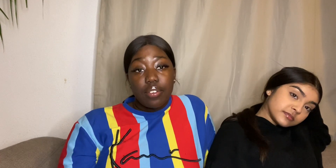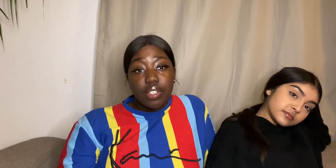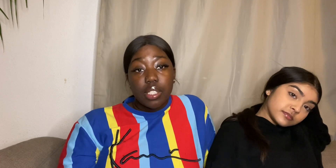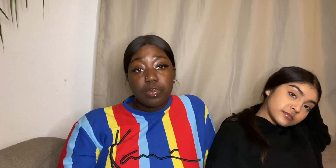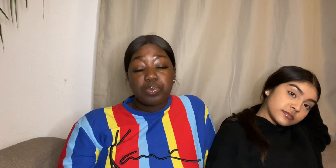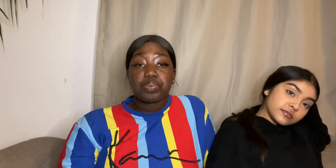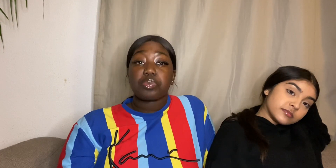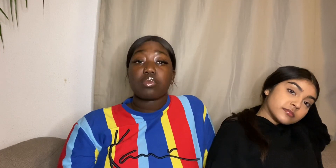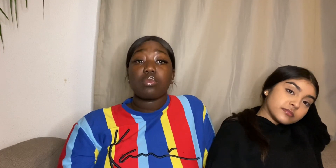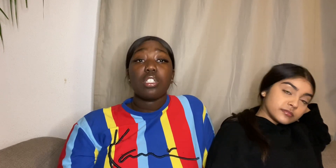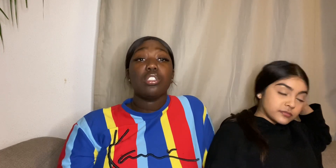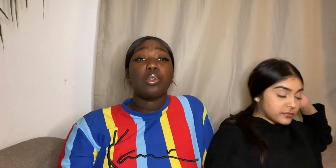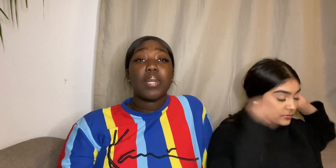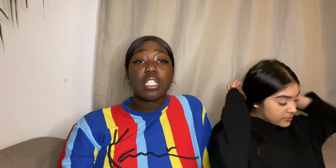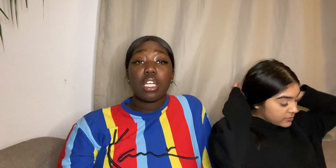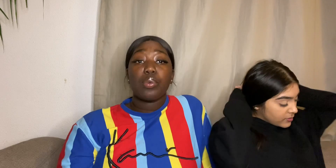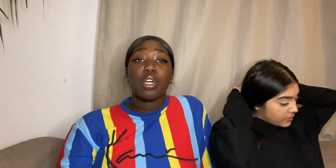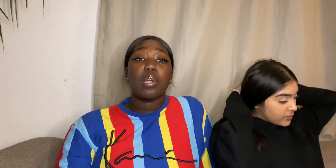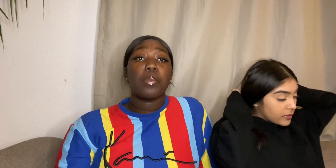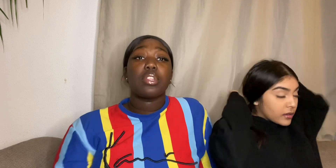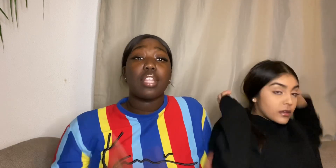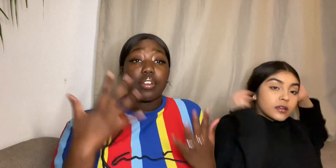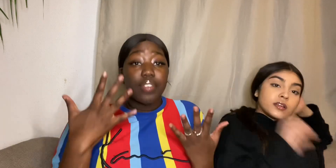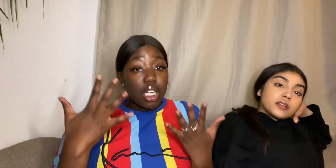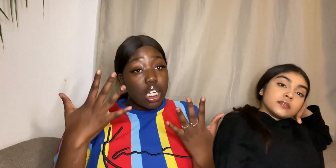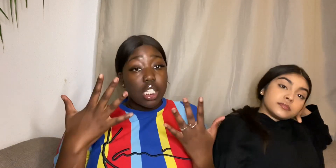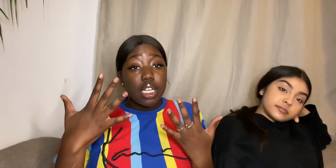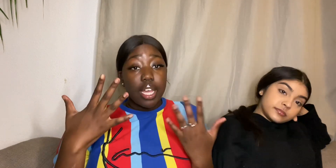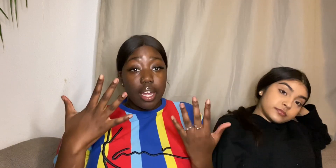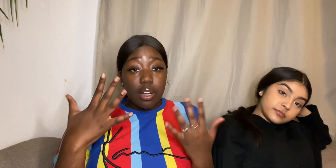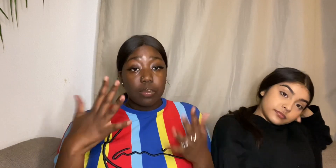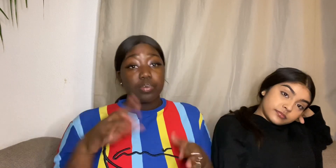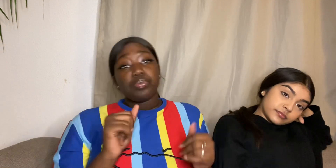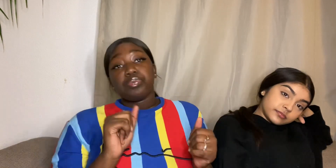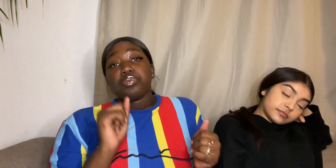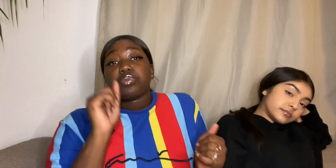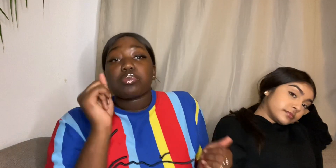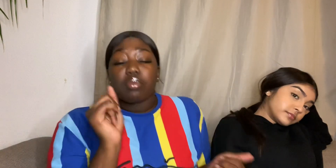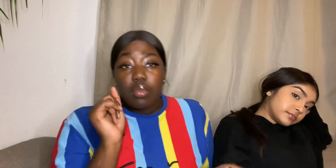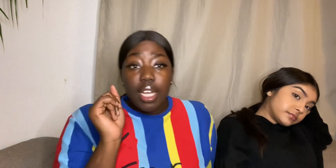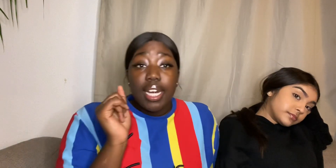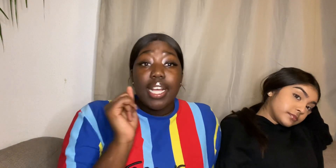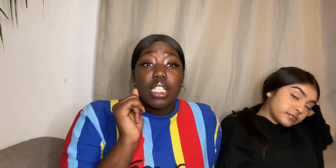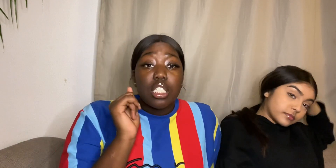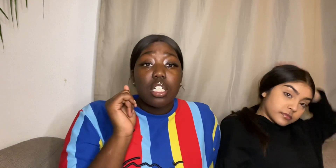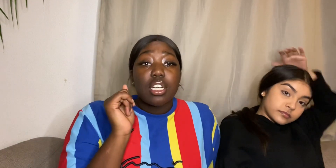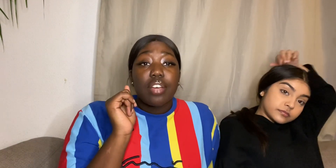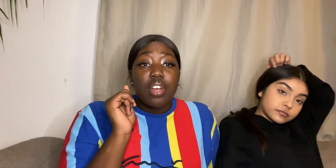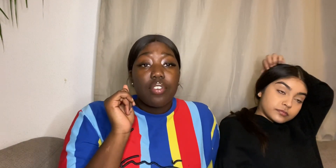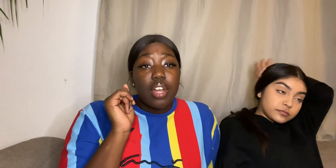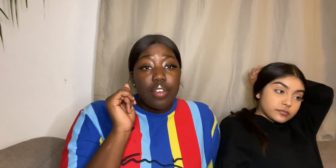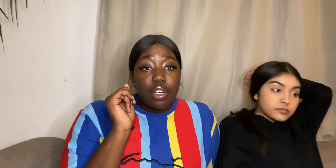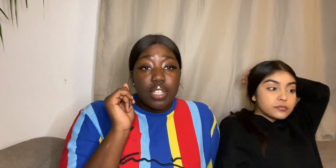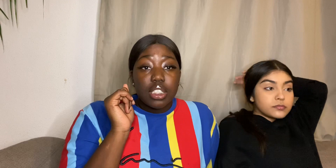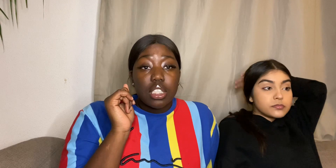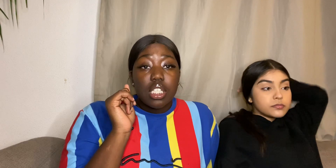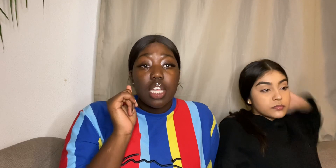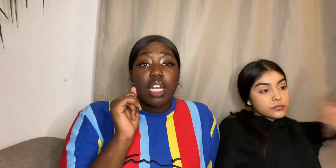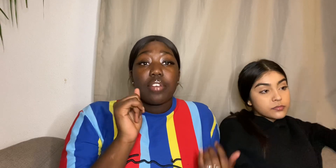so basically we're gonna put 10 fingers in the air and ask each other never ever ever questions and if you